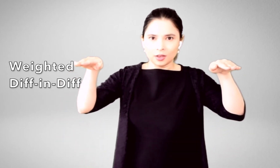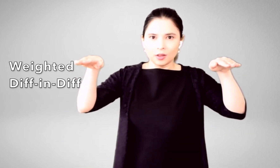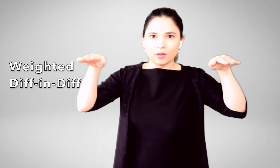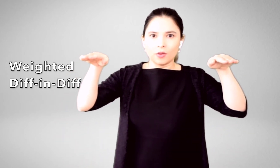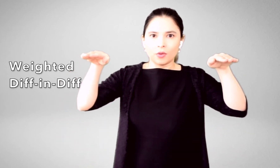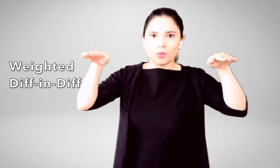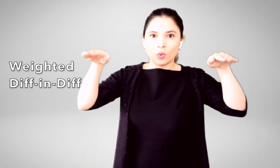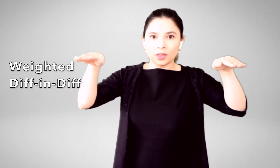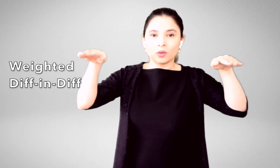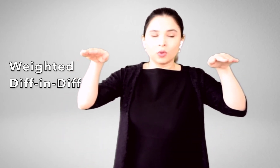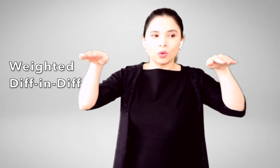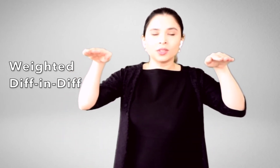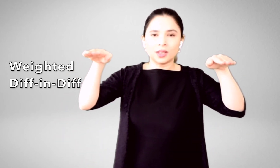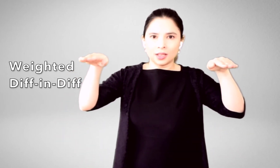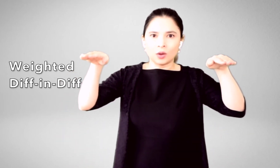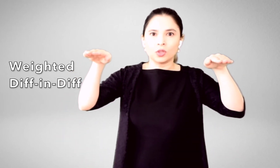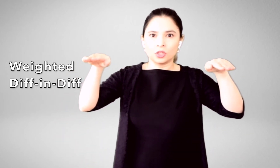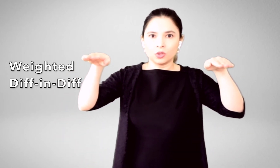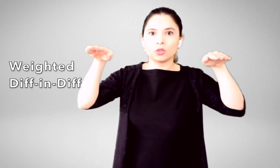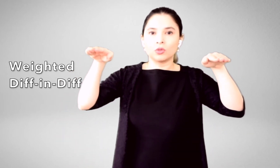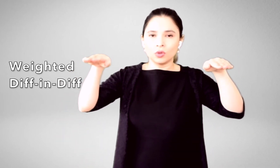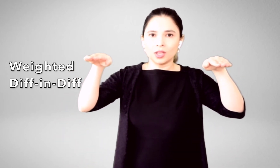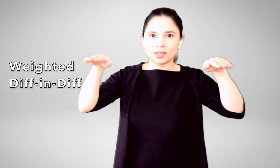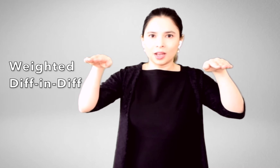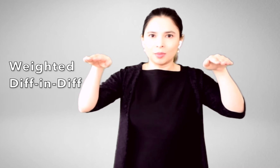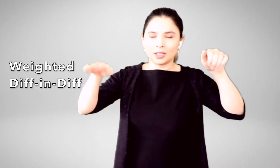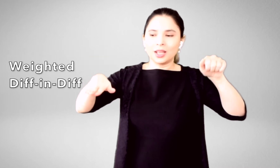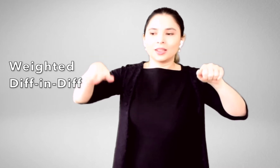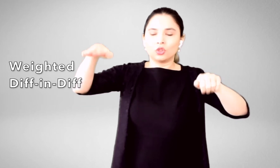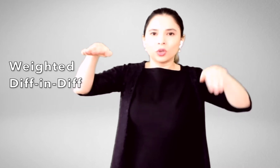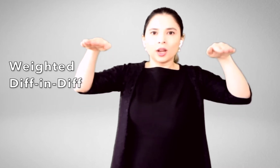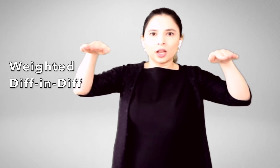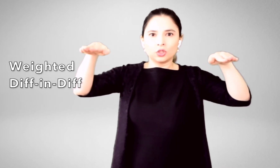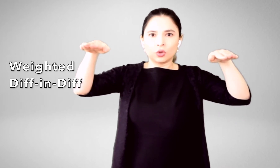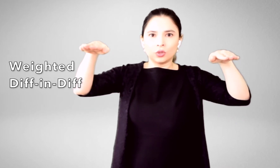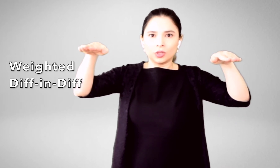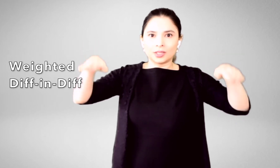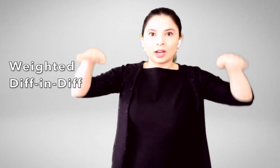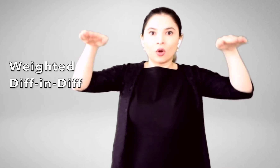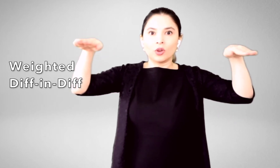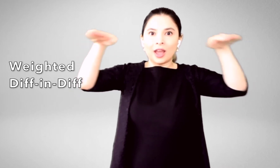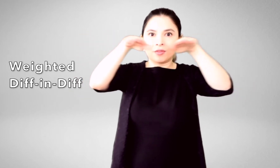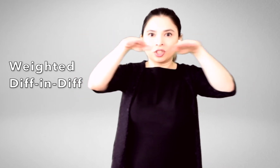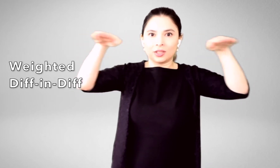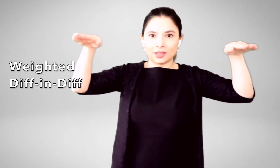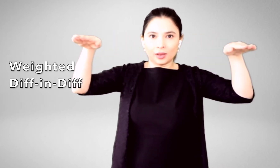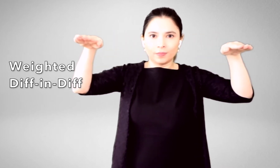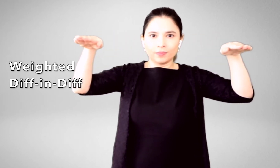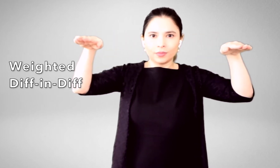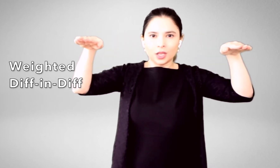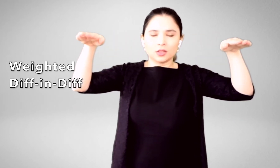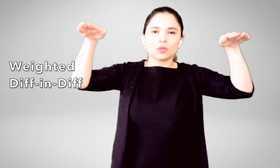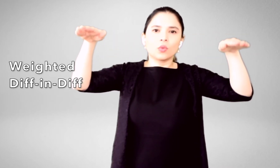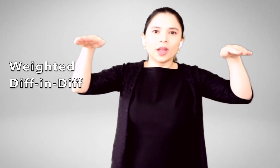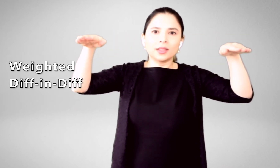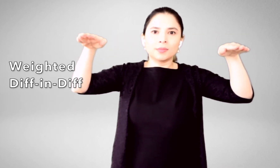whose data was used to do the assignment, the treated and control units are, on average, the same. So, the weights